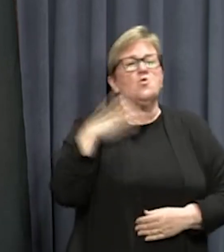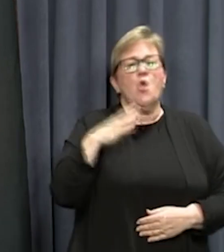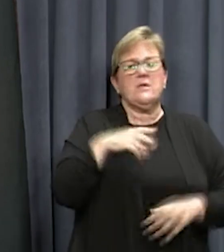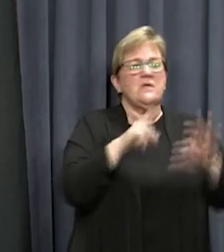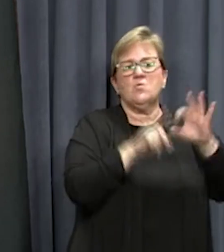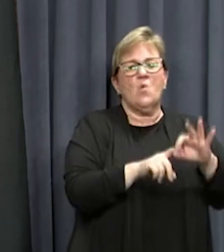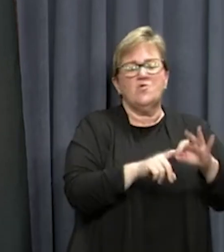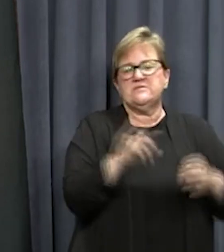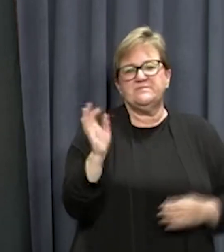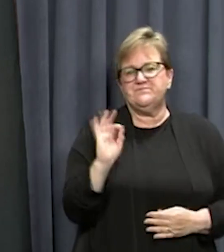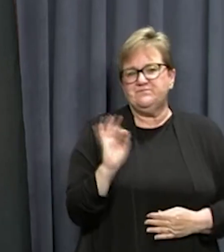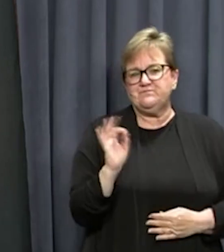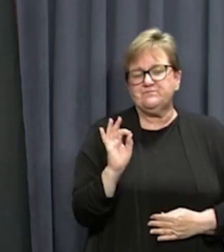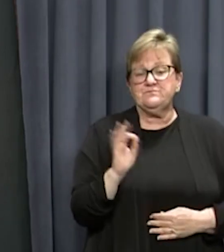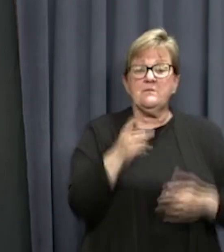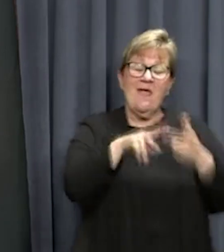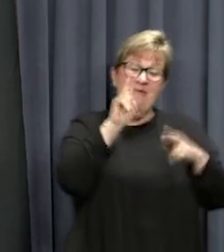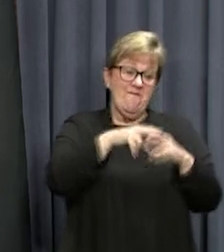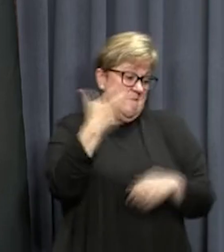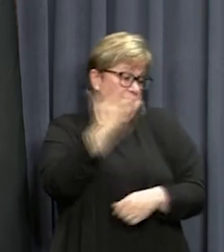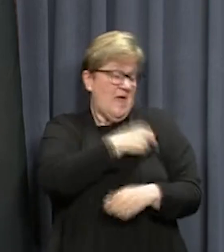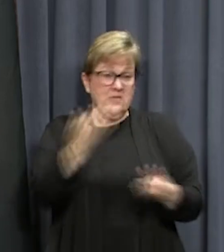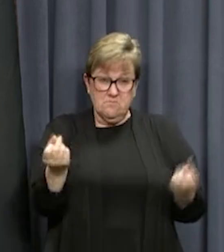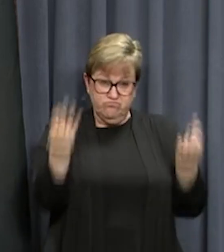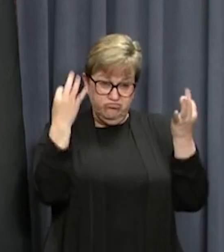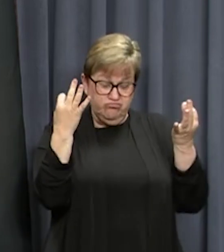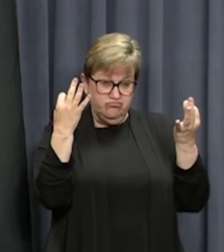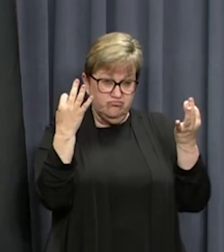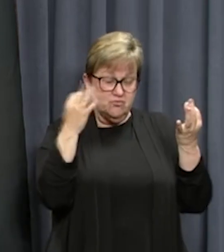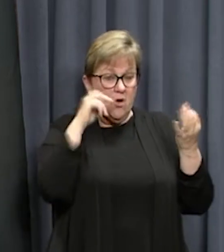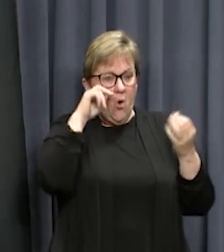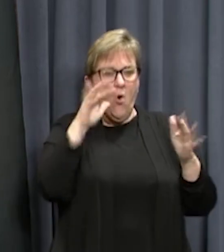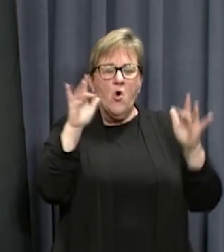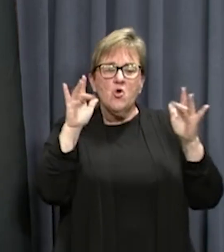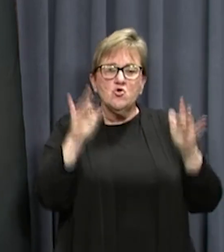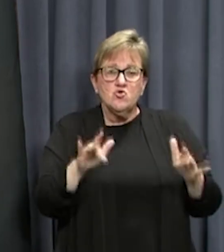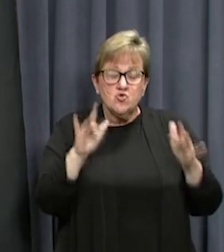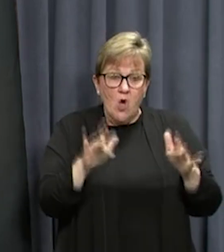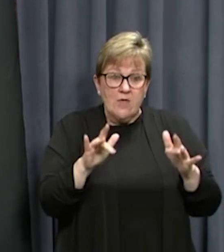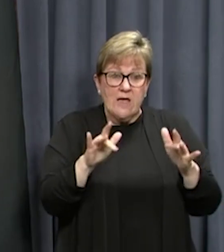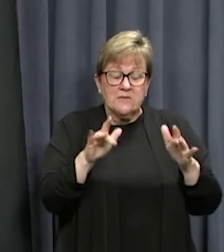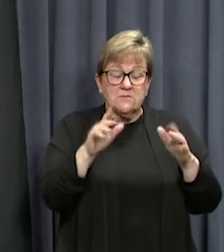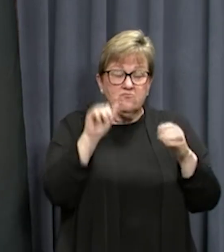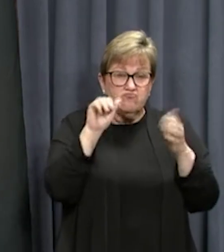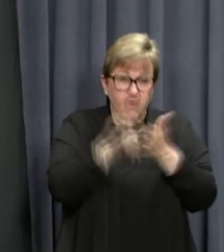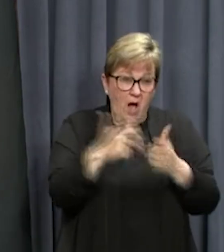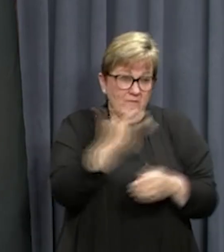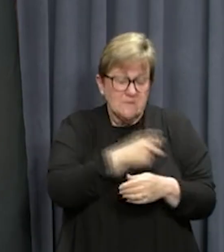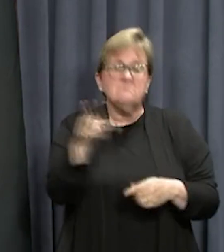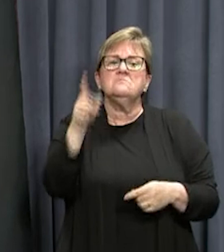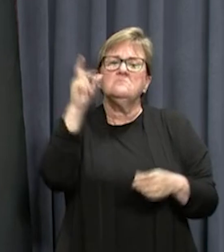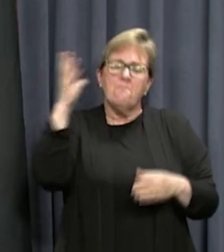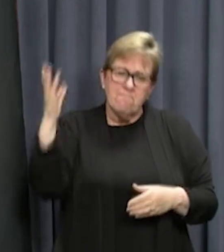for quarantine. Unvaccinated or those who have not had an approved vaccine will still be